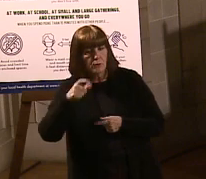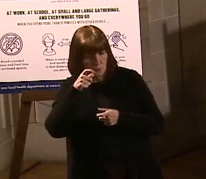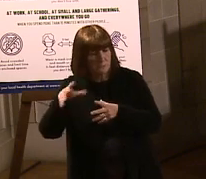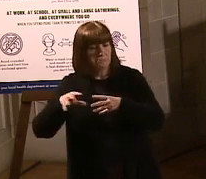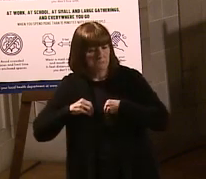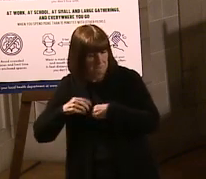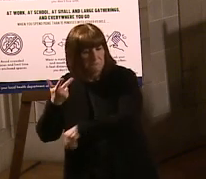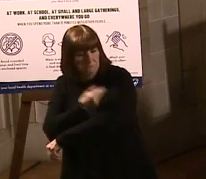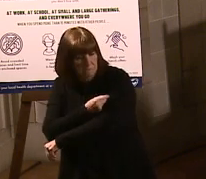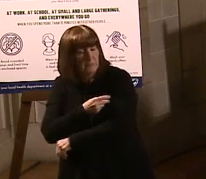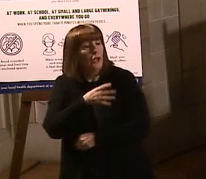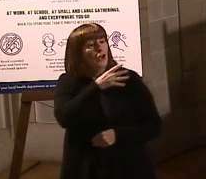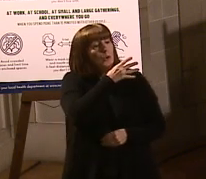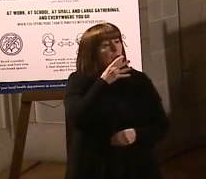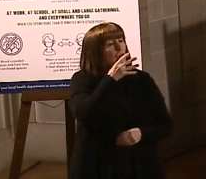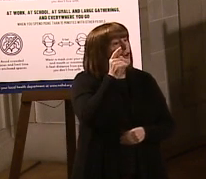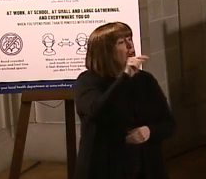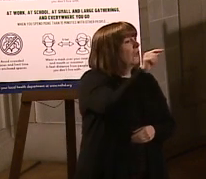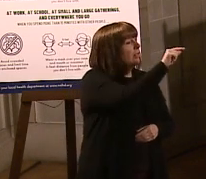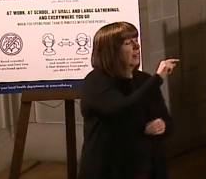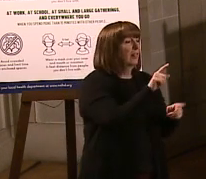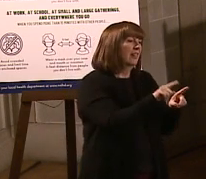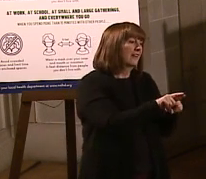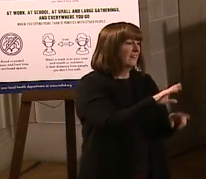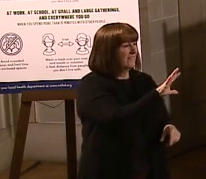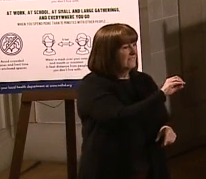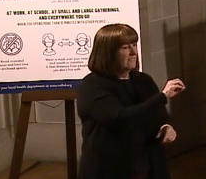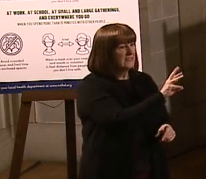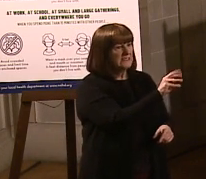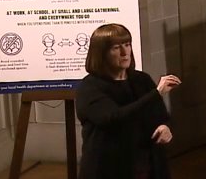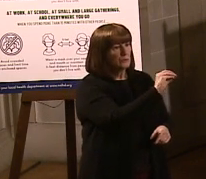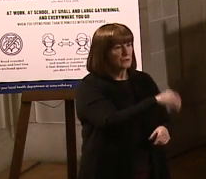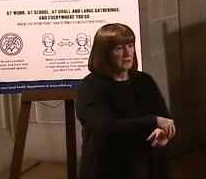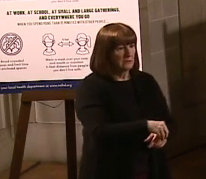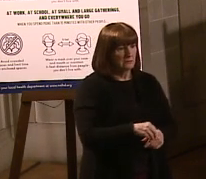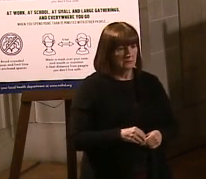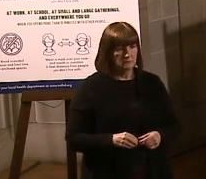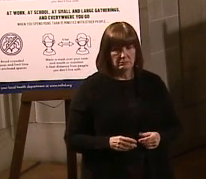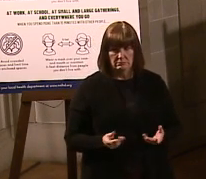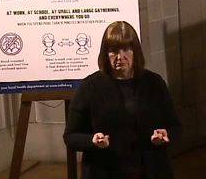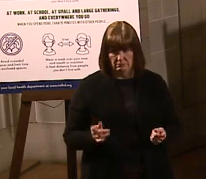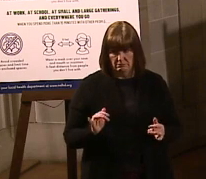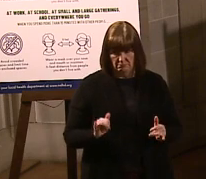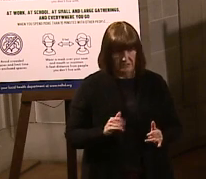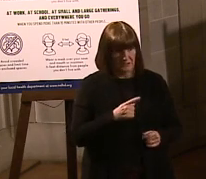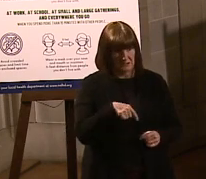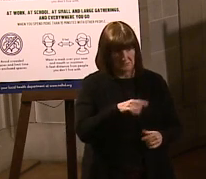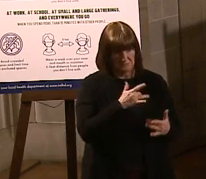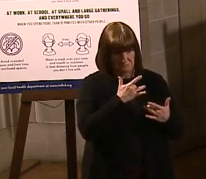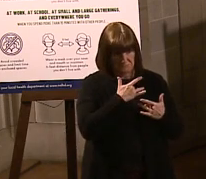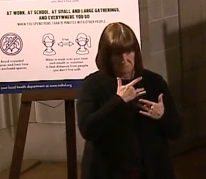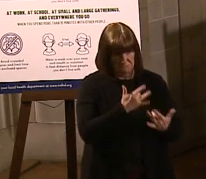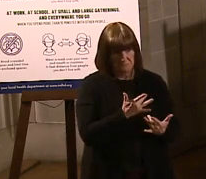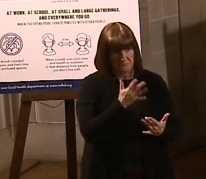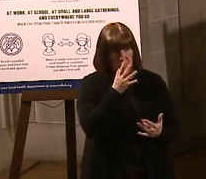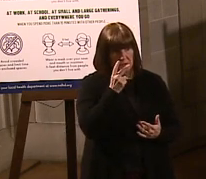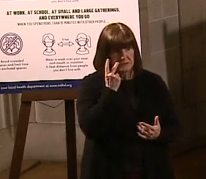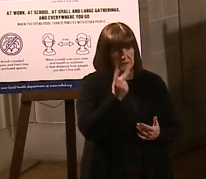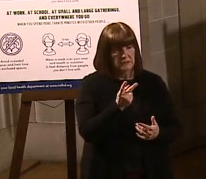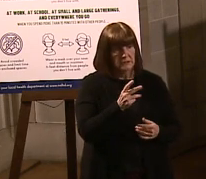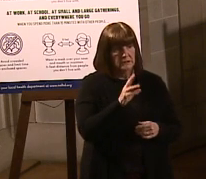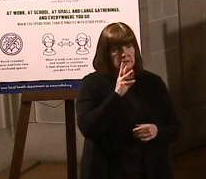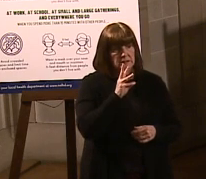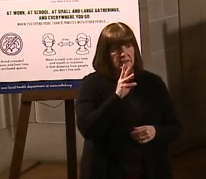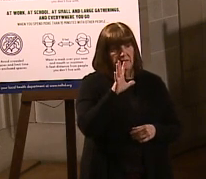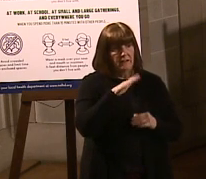and in the rural areas it's more like 50% or 60%. Do you think that's a predictor and what they're going to find with the 65 and